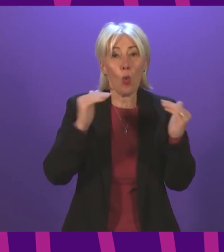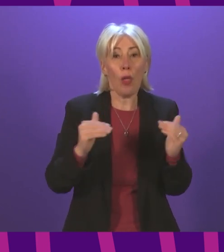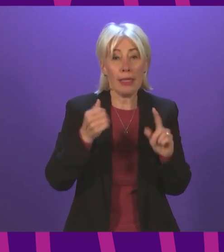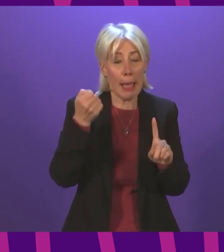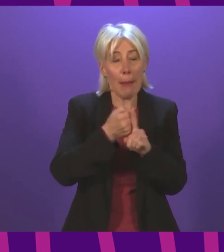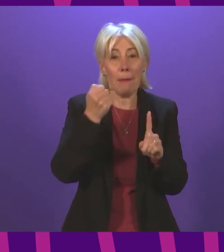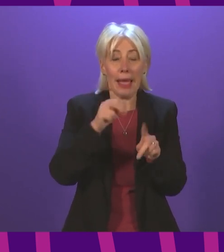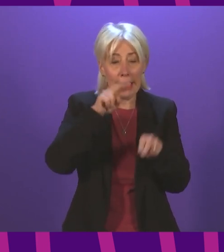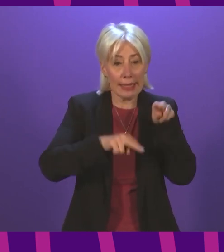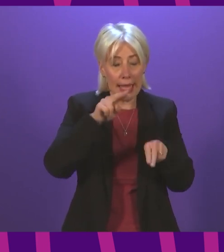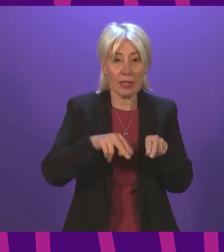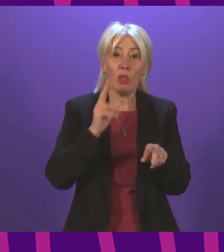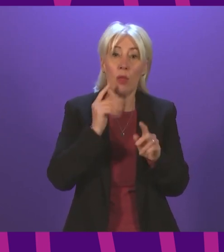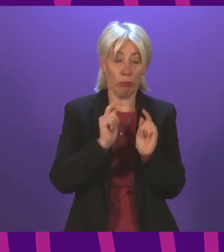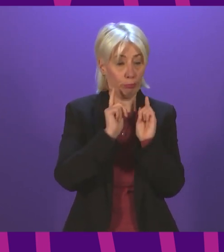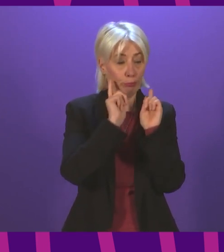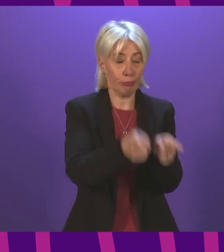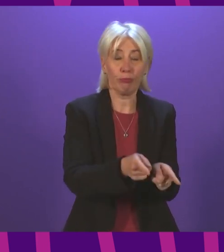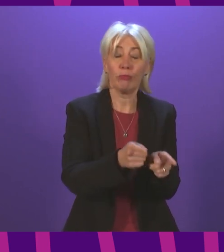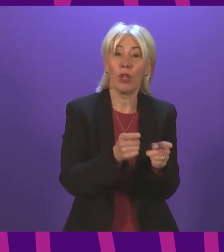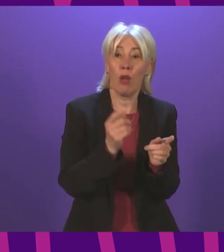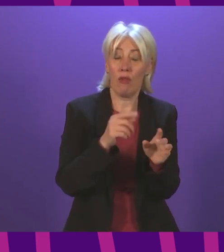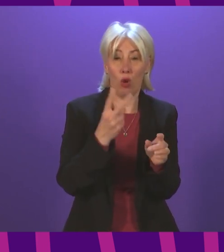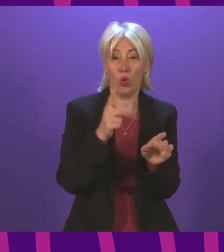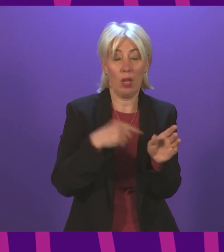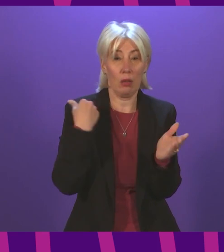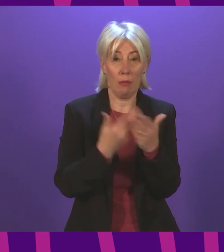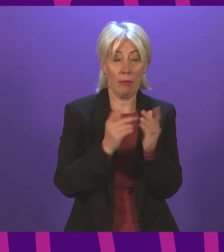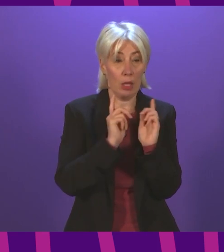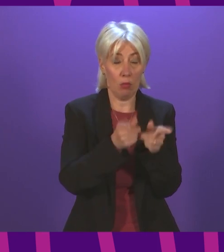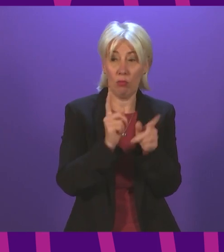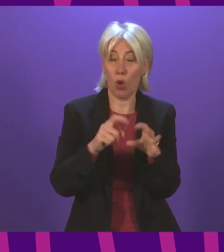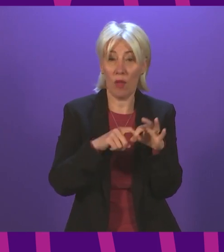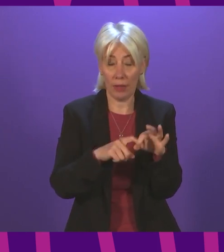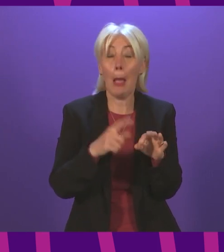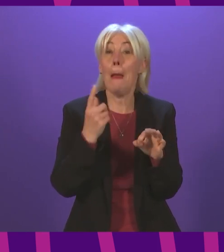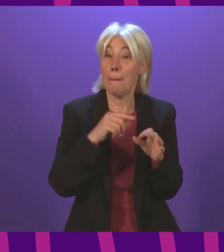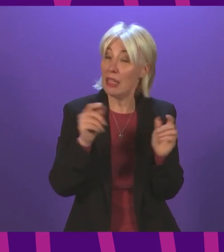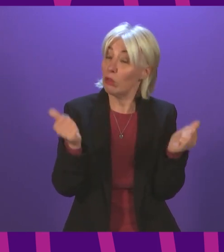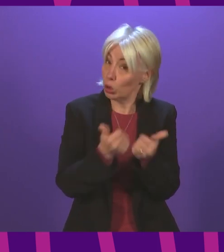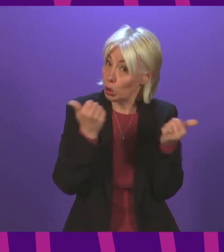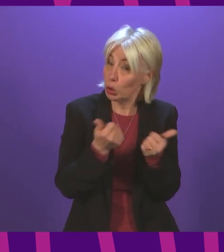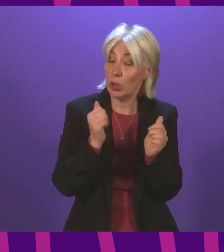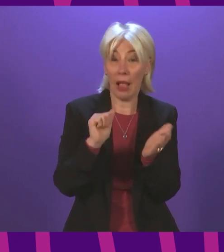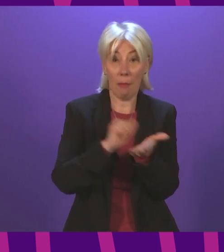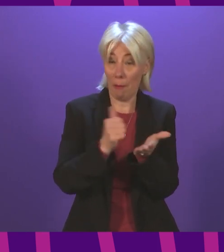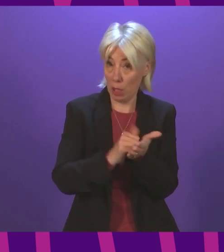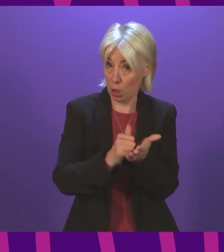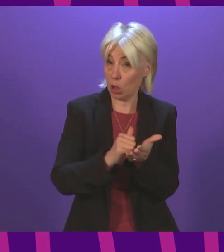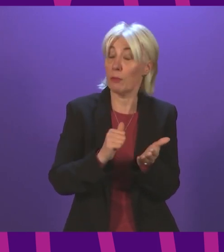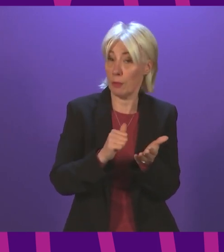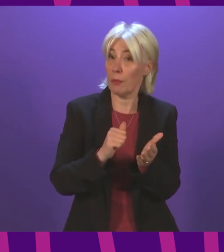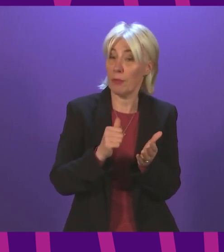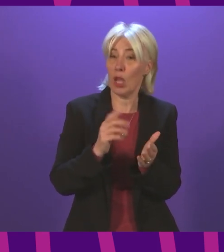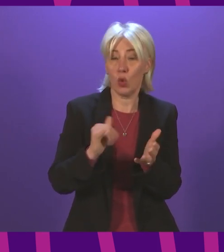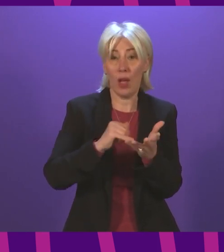regarding the awarding of national qualifications over the past two years were completed and published indeed by the SQA and the Scottish Government. I